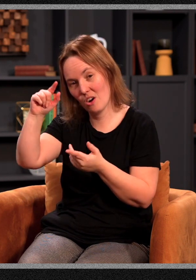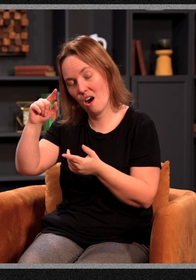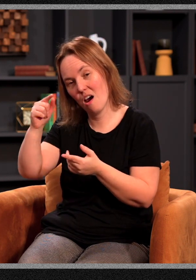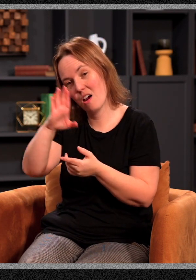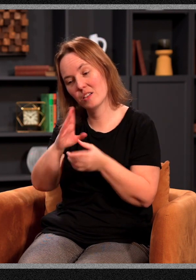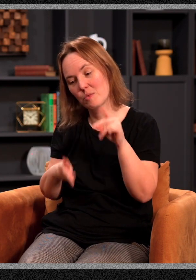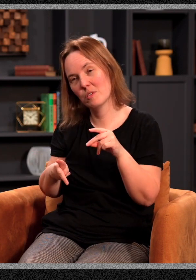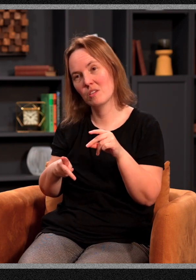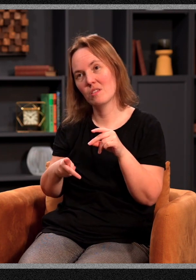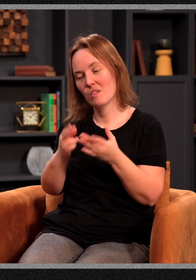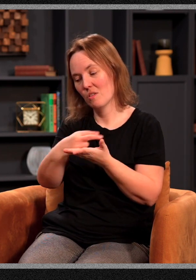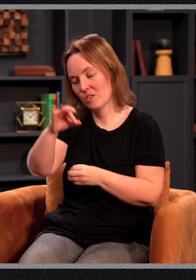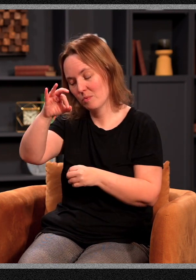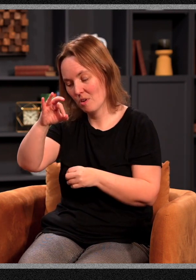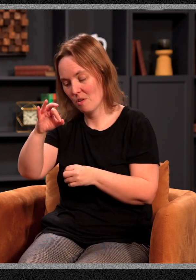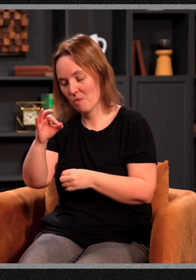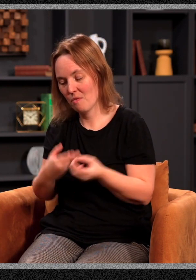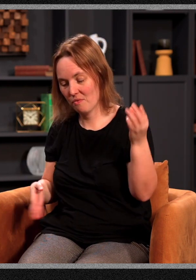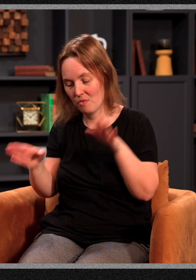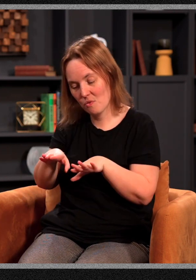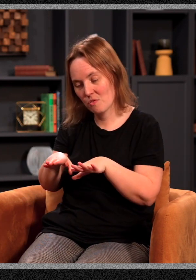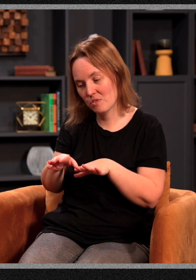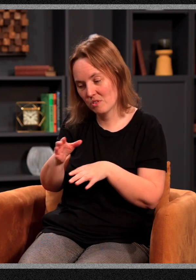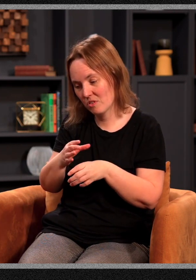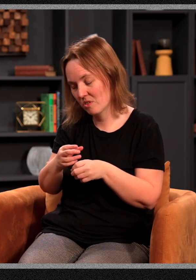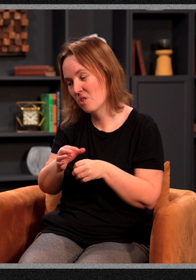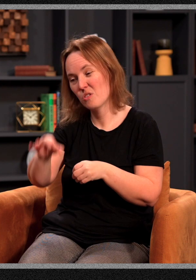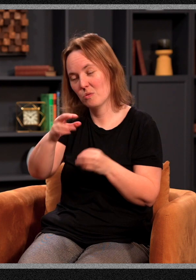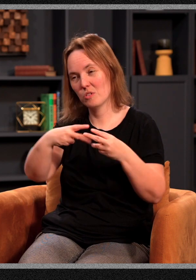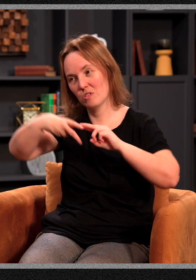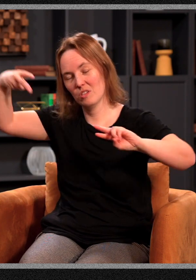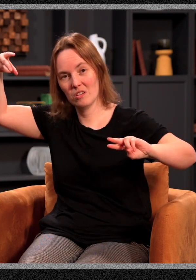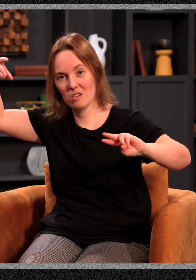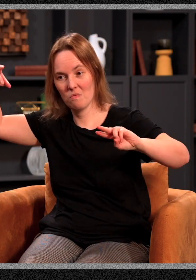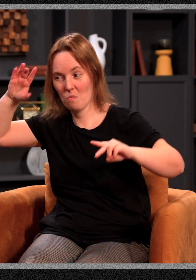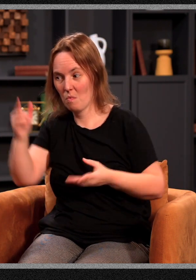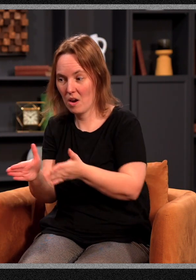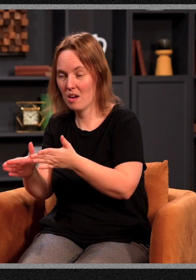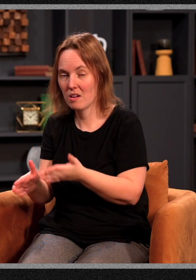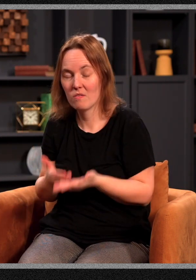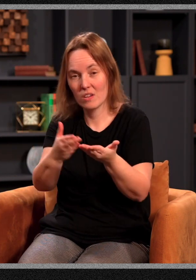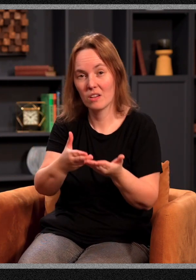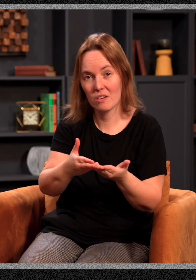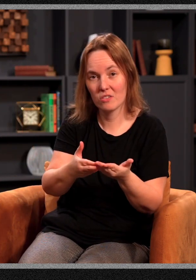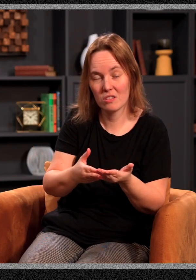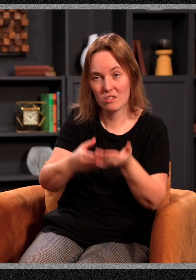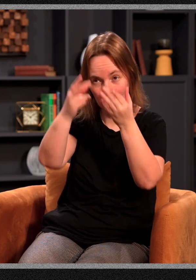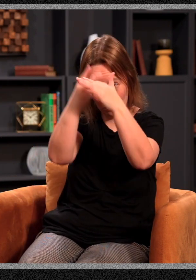He says the Holy Spirit will fold your spiritual DNA one way and you will have the gift to prophesy. You'll have the gift to speak